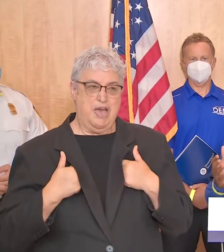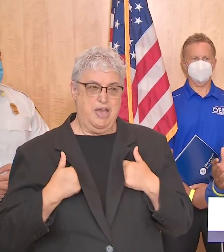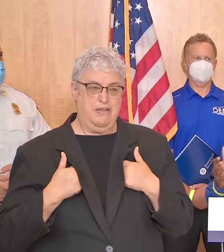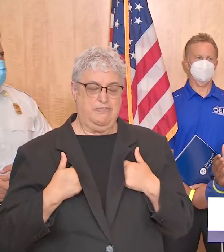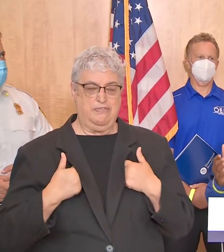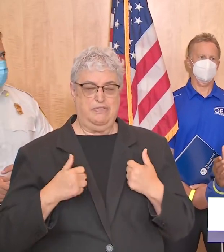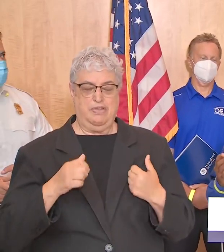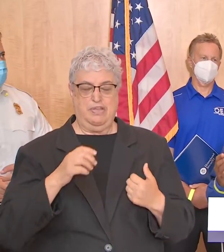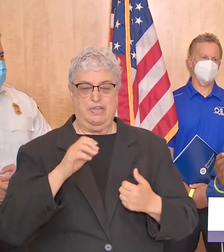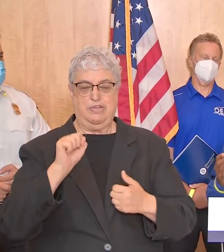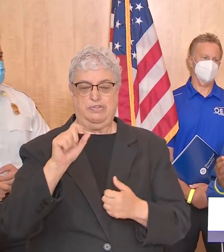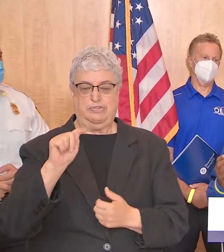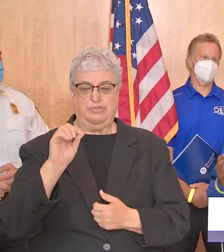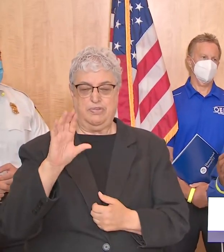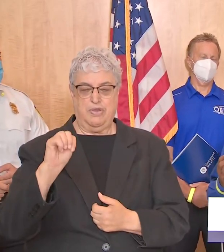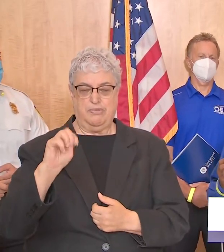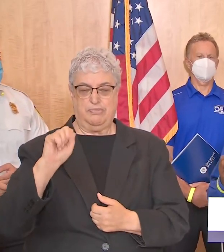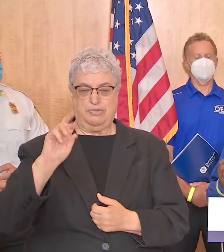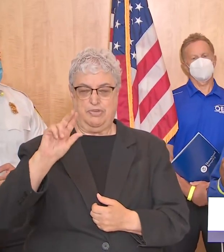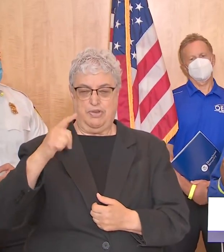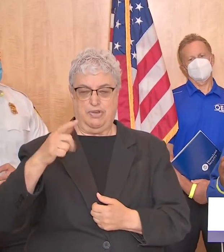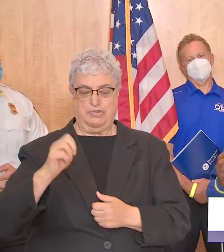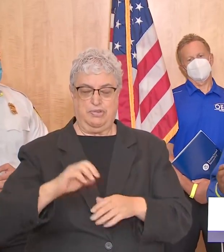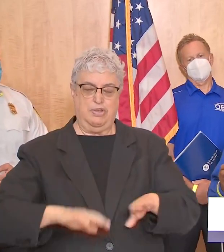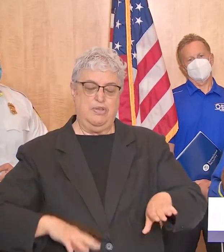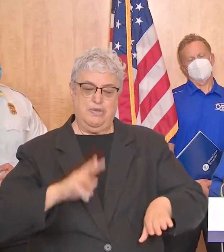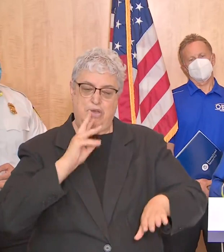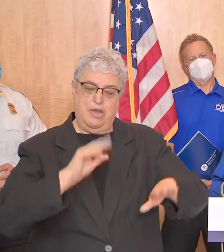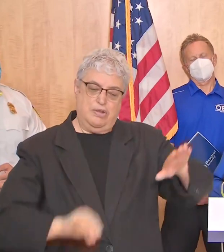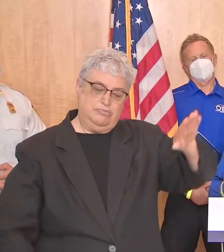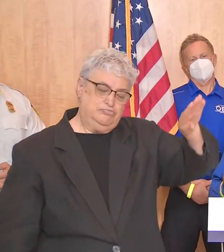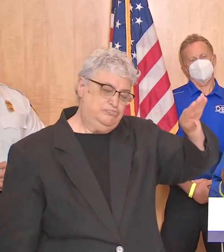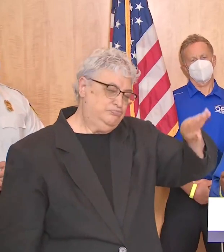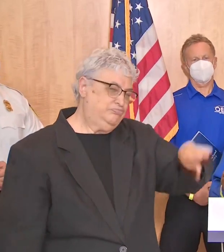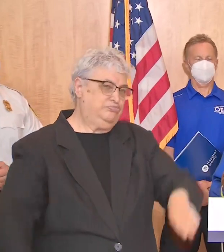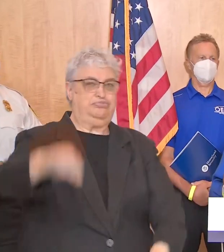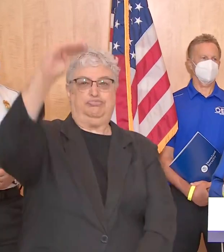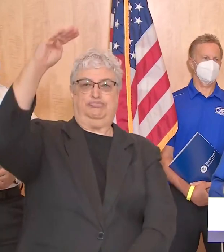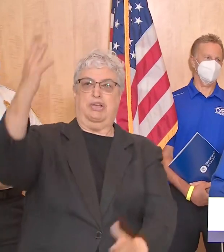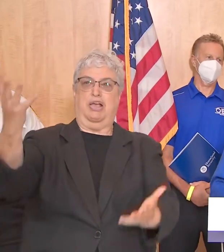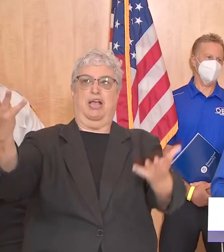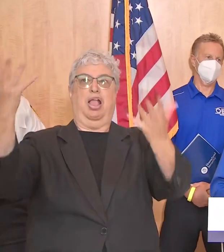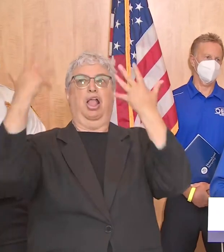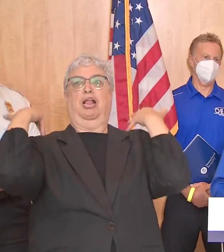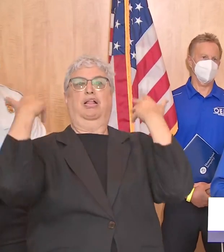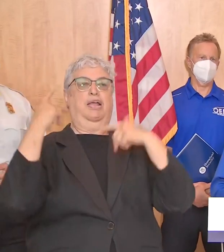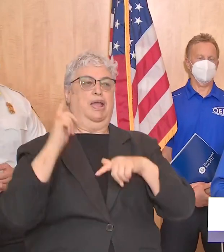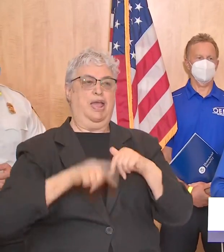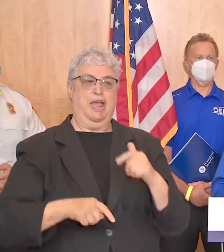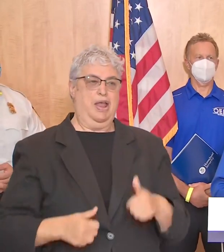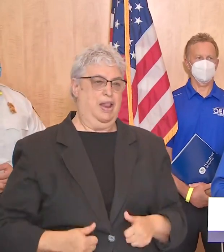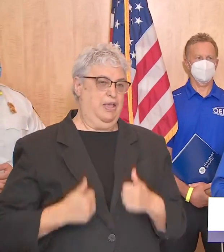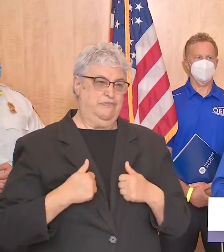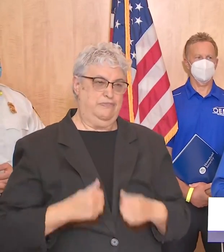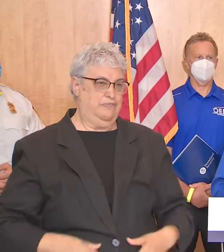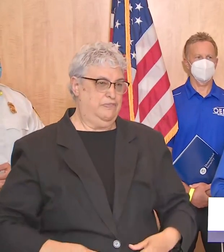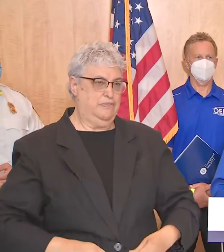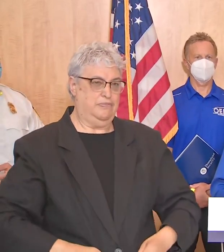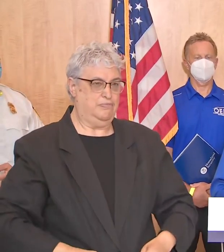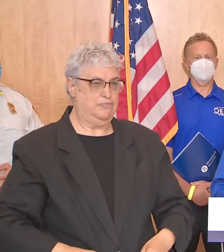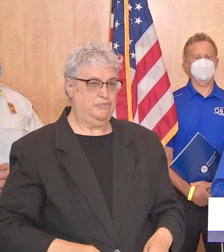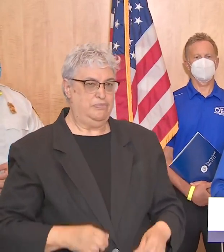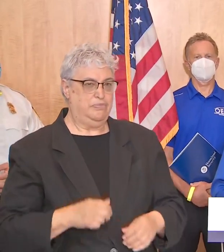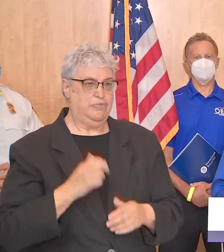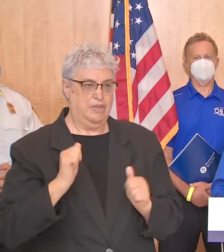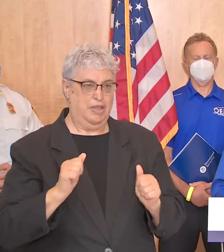which means this storm was intent is intense and very dangerous uh with a storm surge that literally